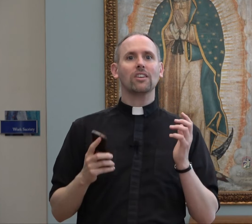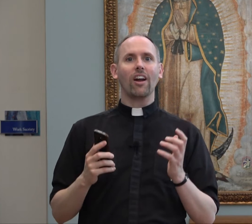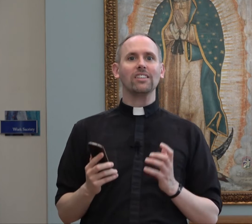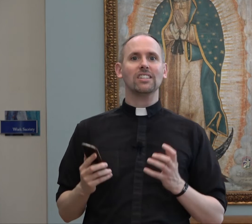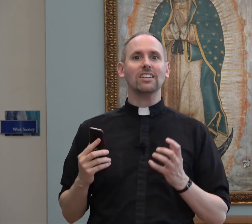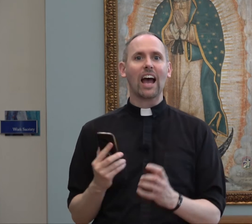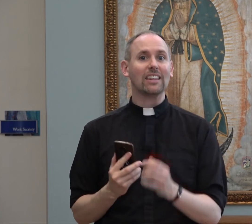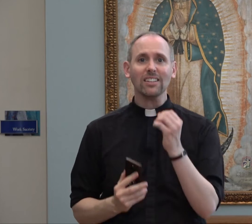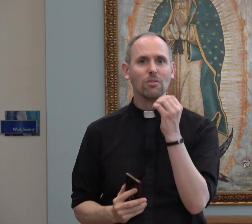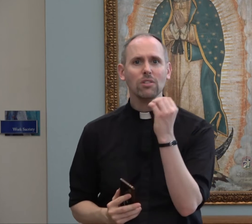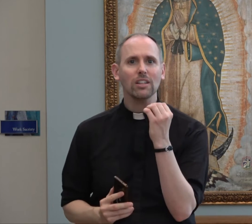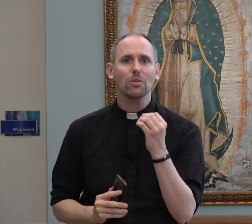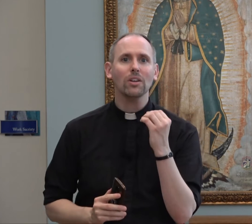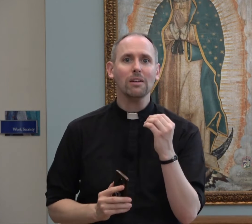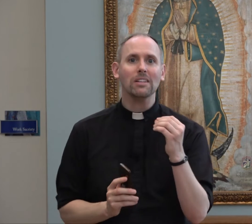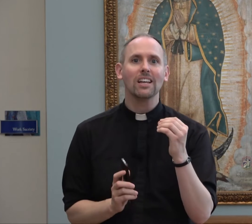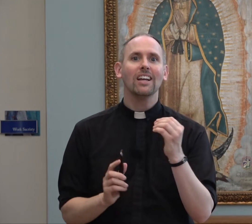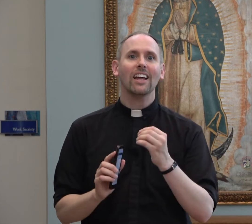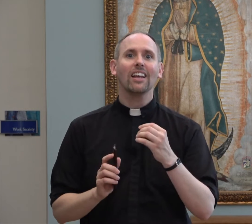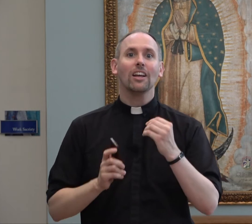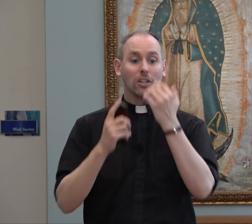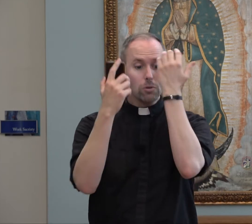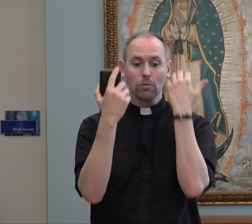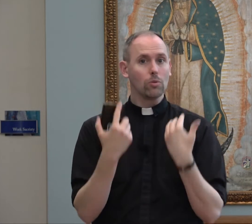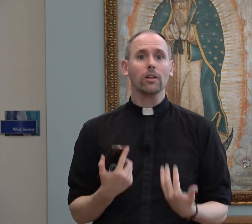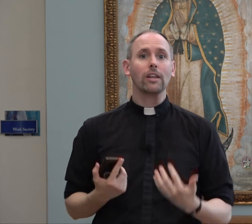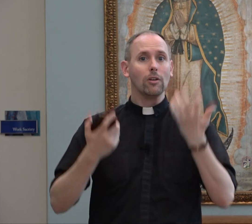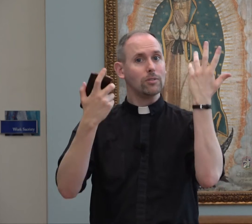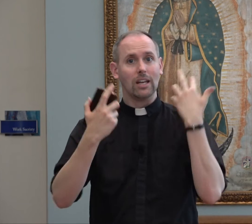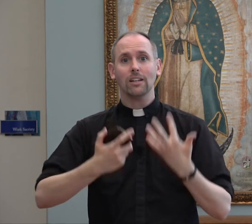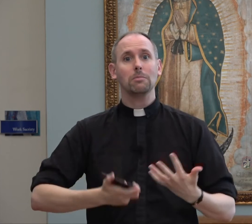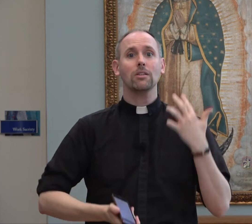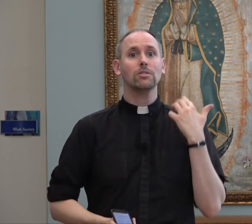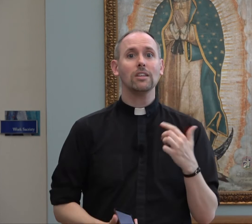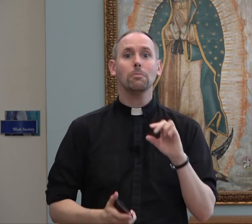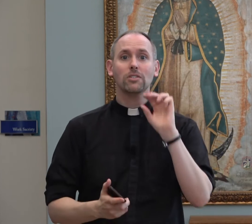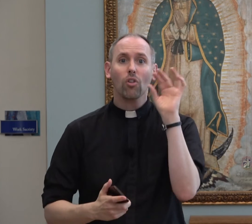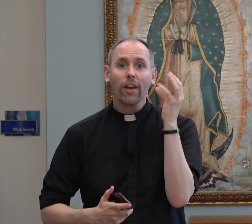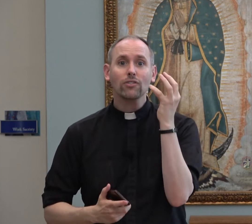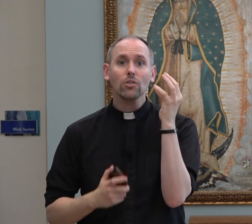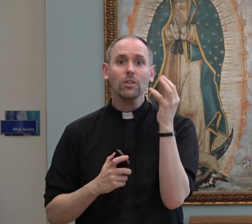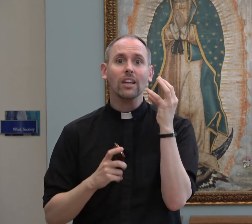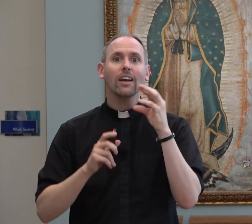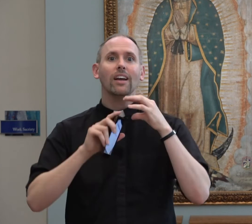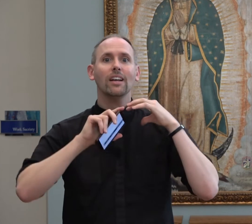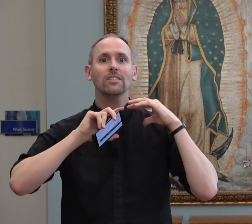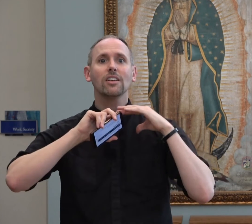Christ in God. That's a really cool image that you look like you, you stand in the mirror, you see you, but your life truly is